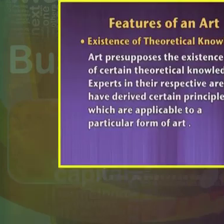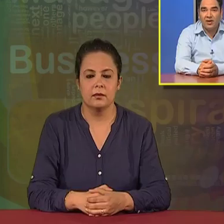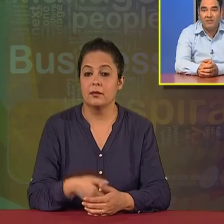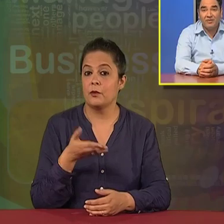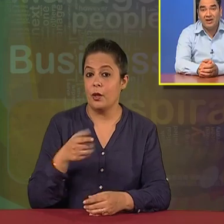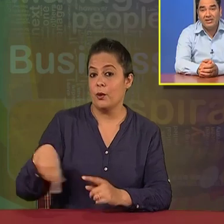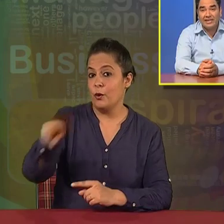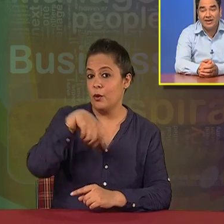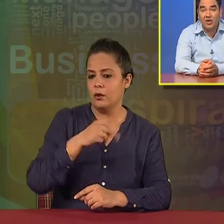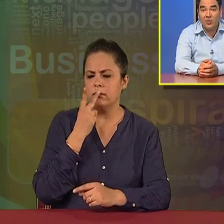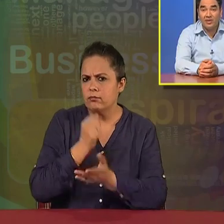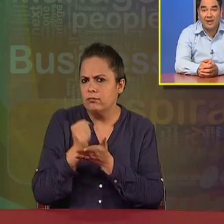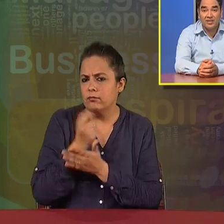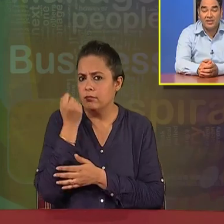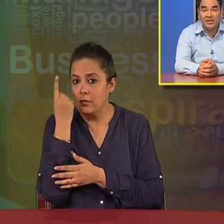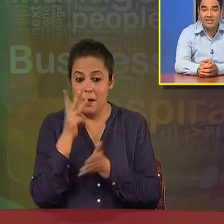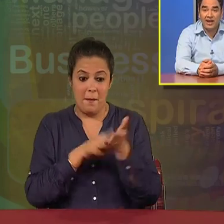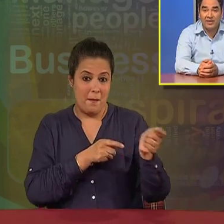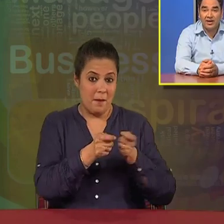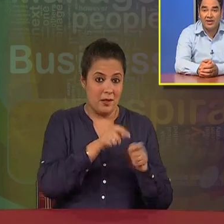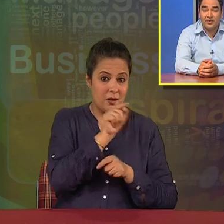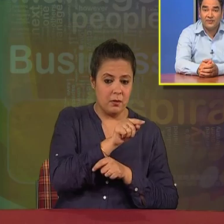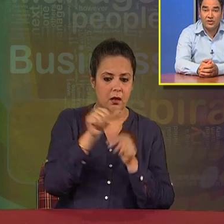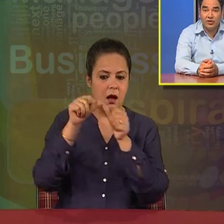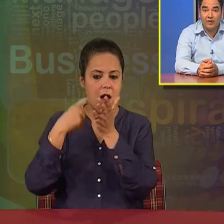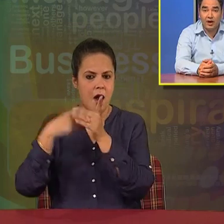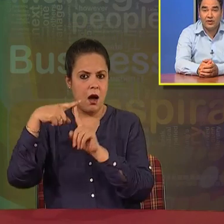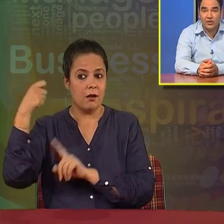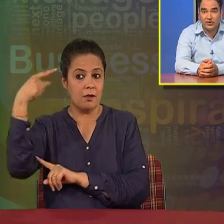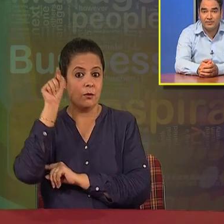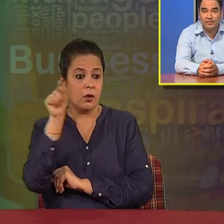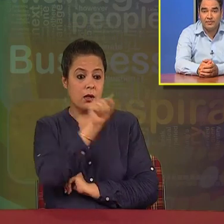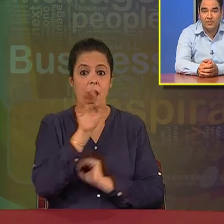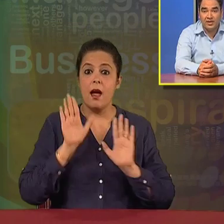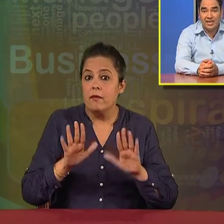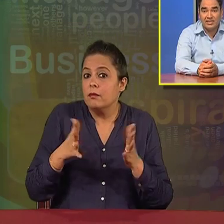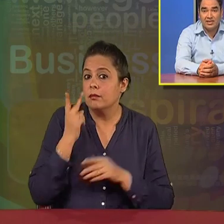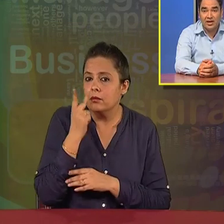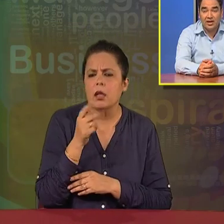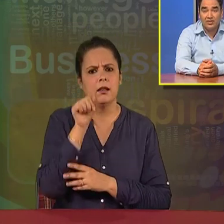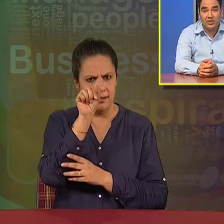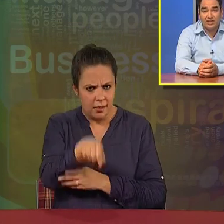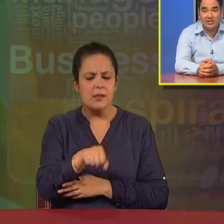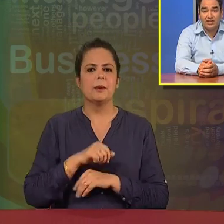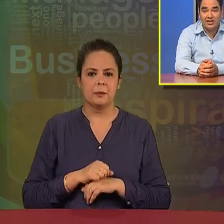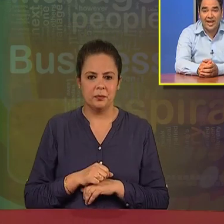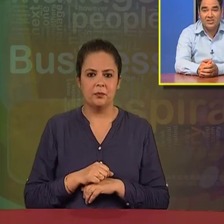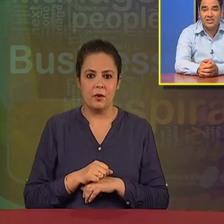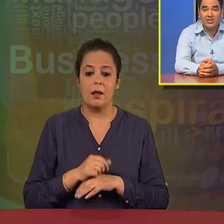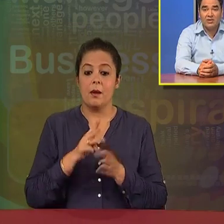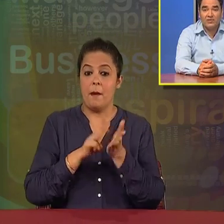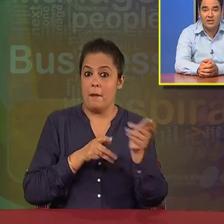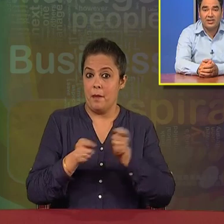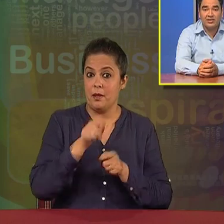Now, let me understand whether management is having this feature of art or not. Yes, there is the